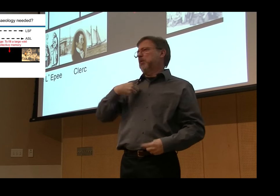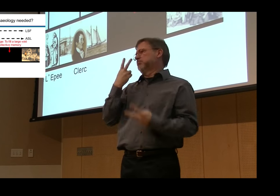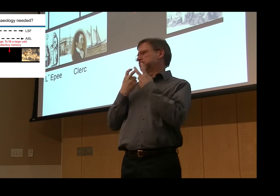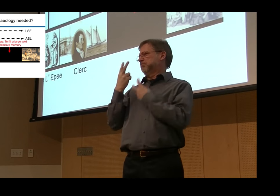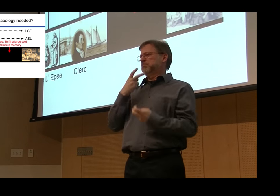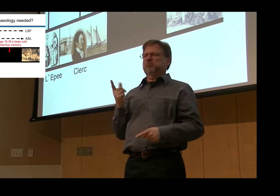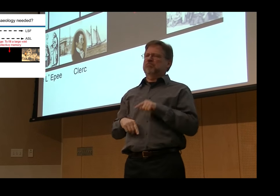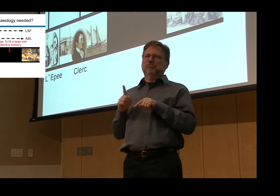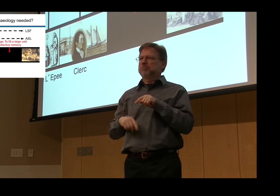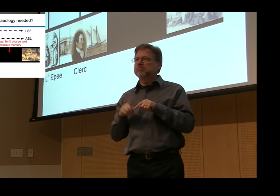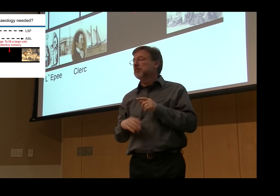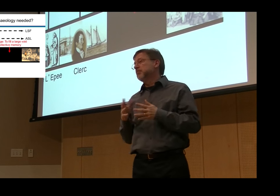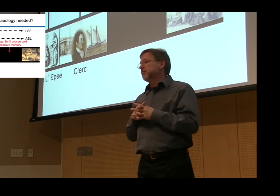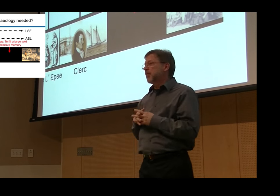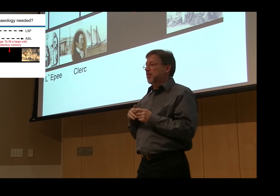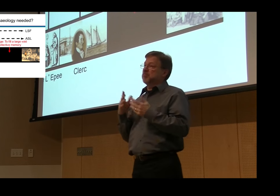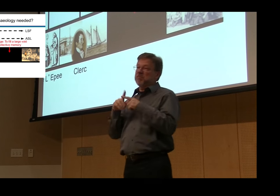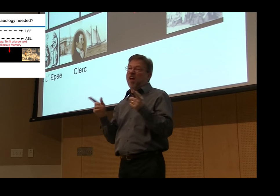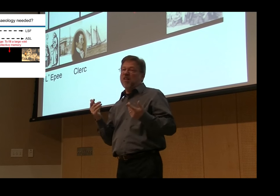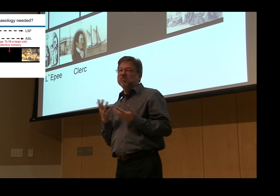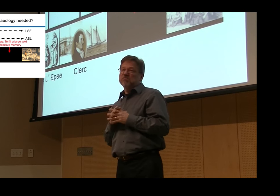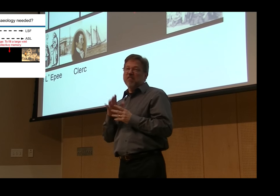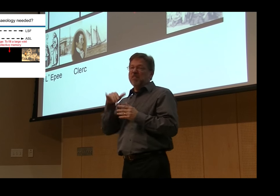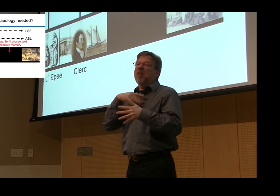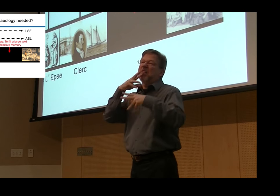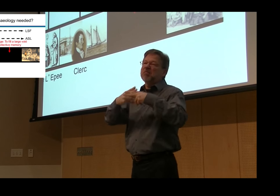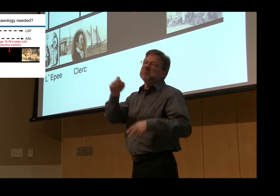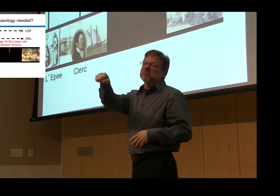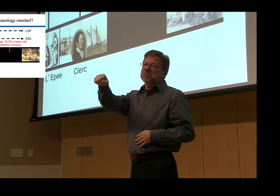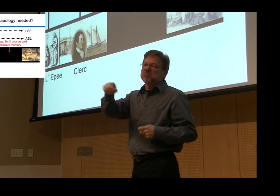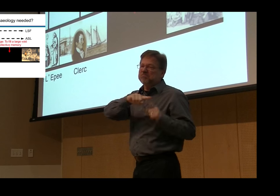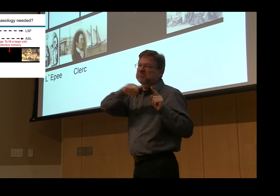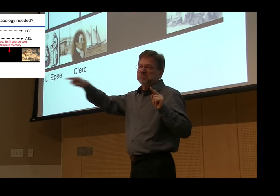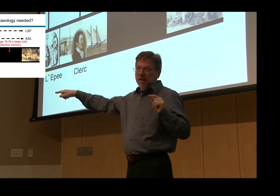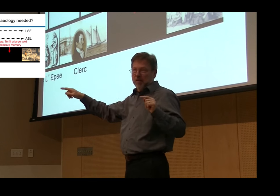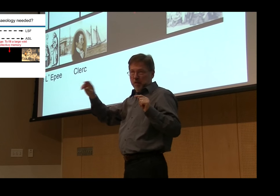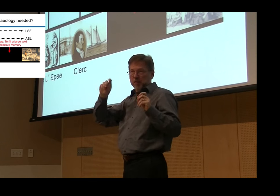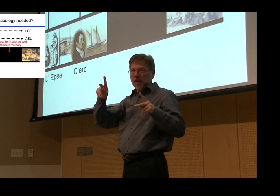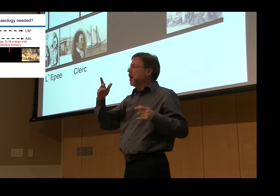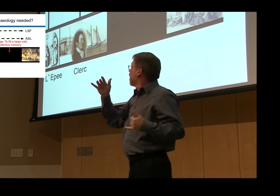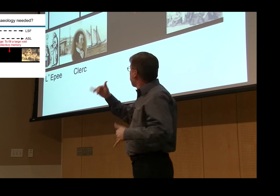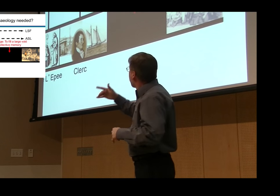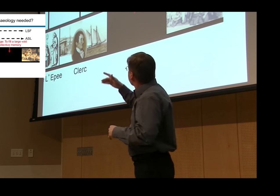Apparently, he was the person to disseminate the language, if you will.